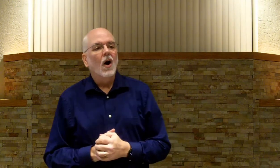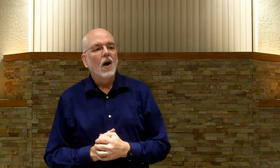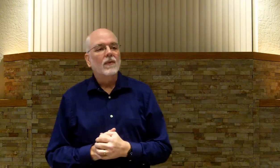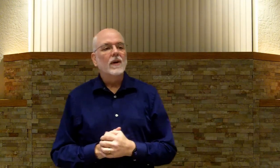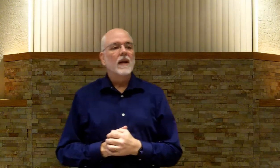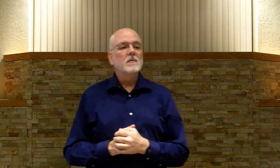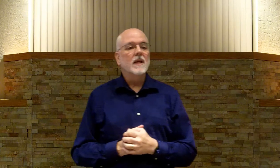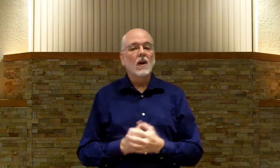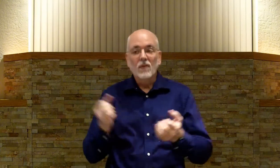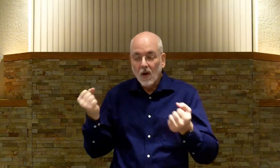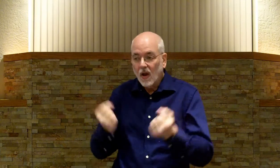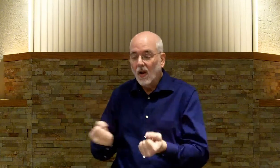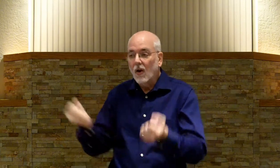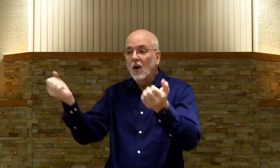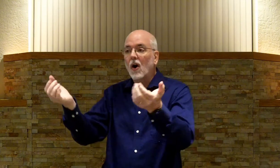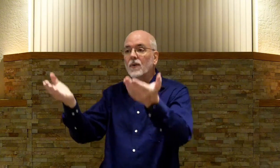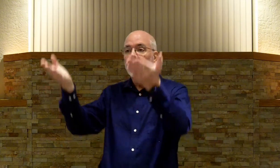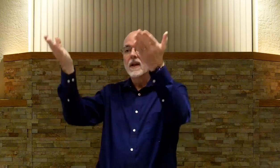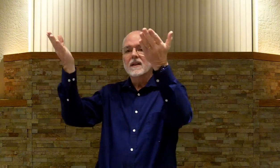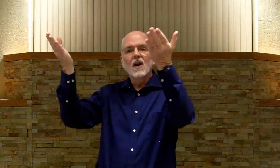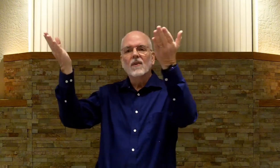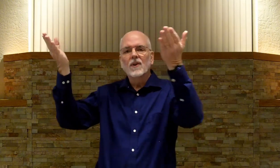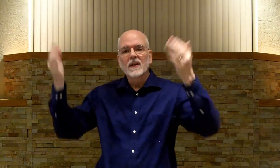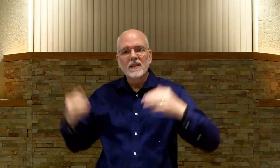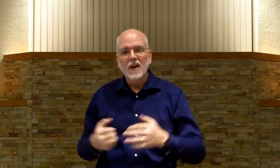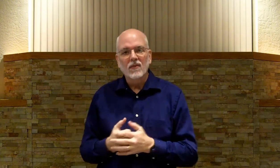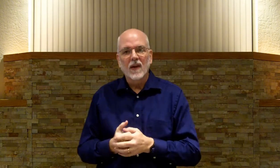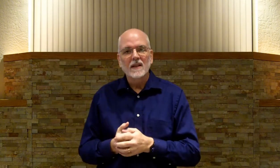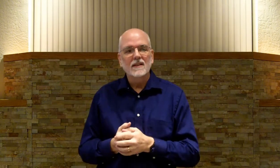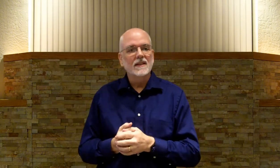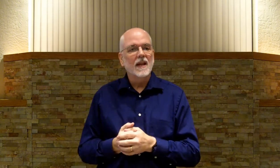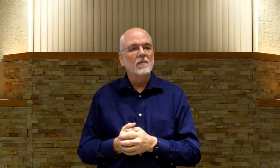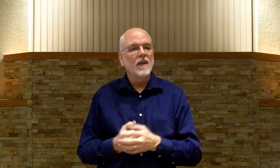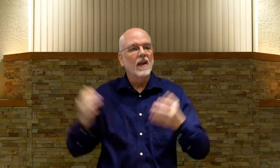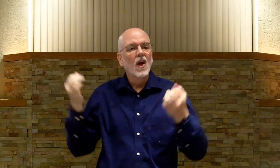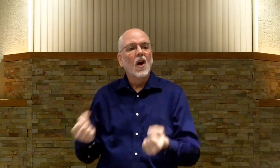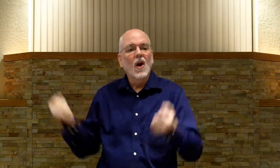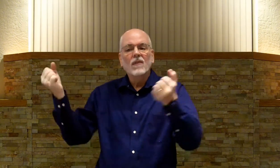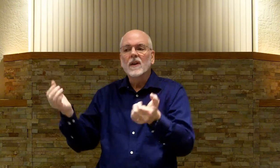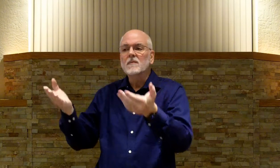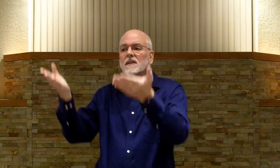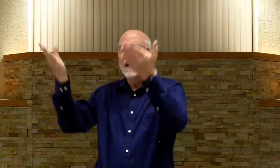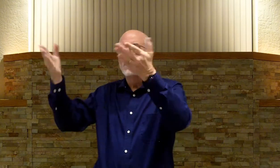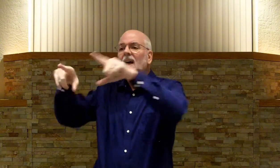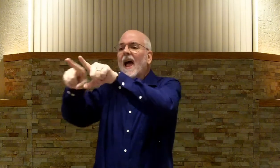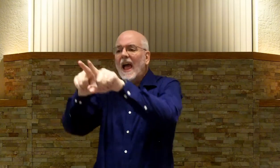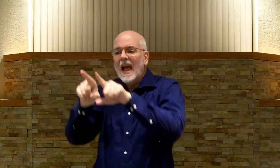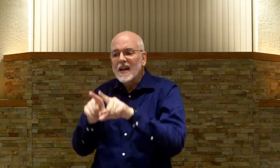Offered himself. Offered. Offered and sacrificed is the same thing. Offered himself as